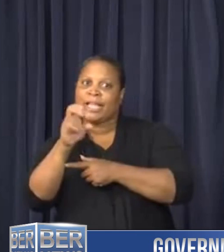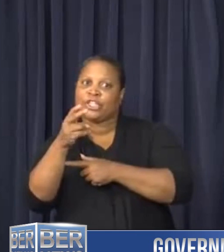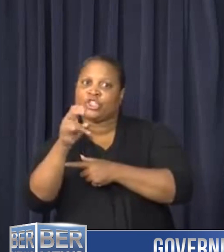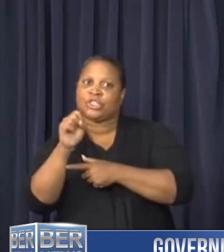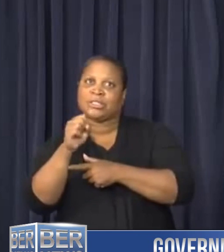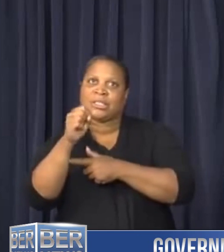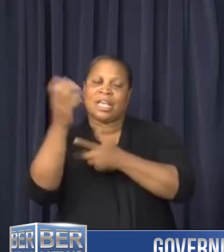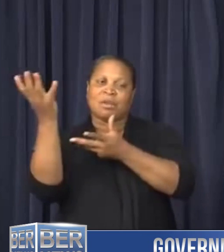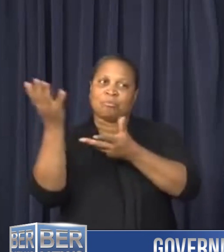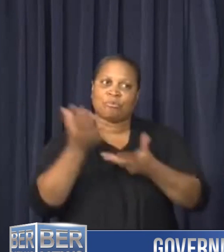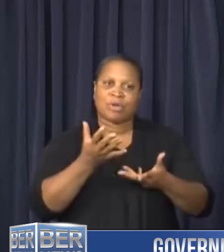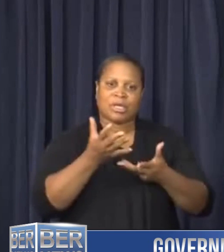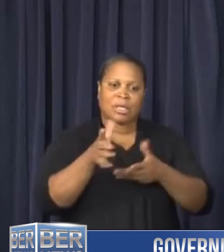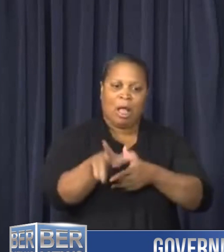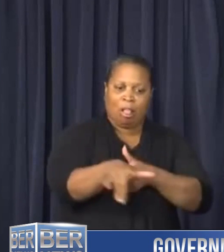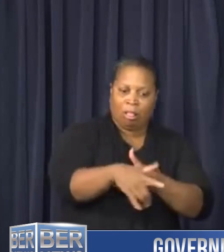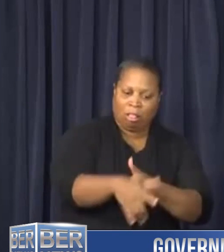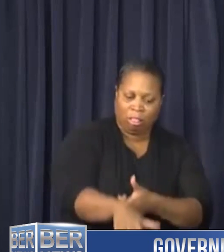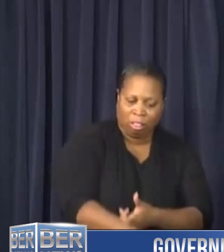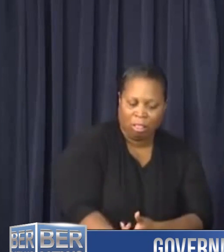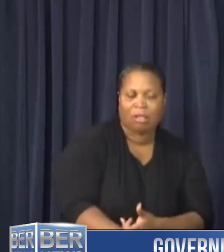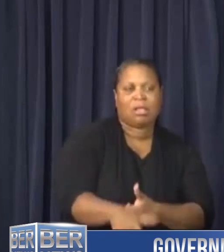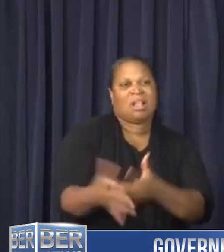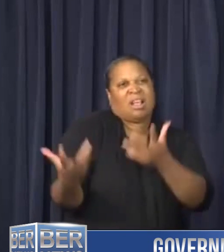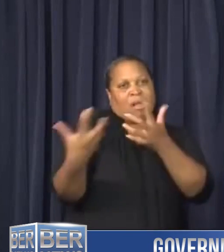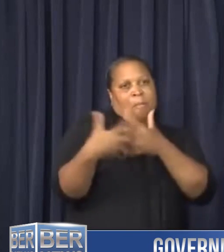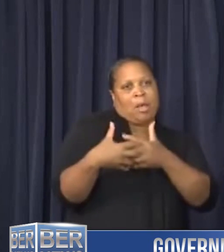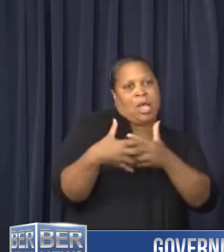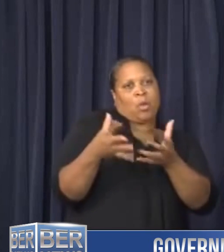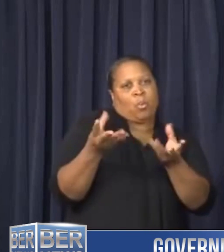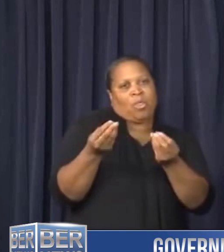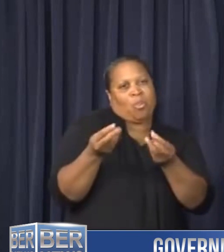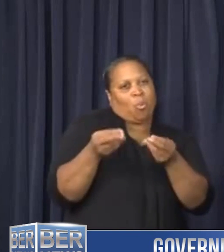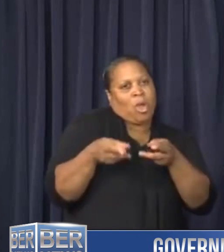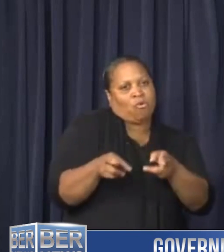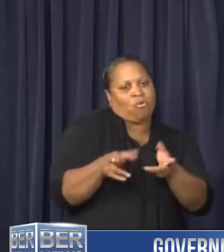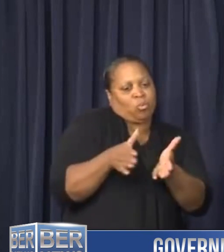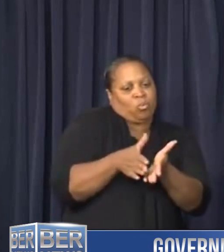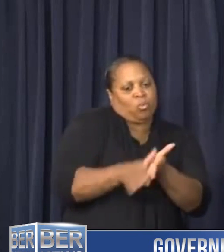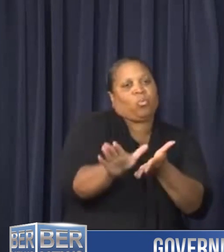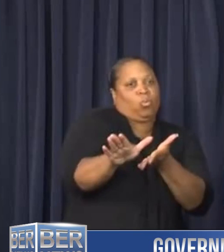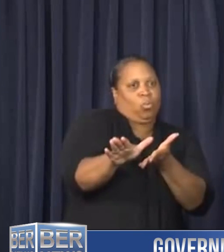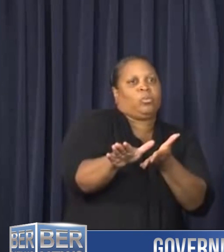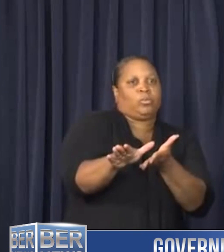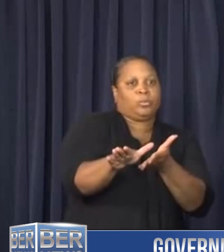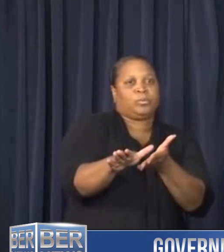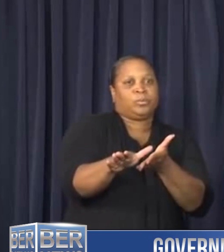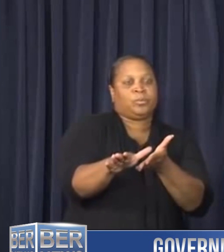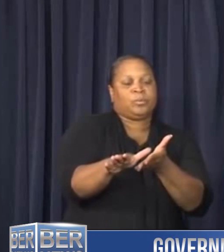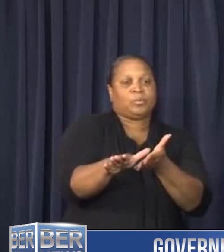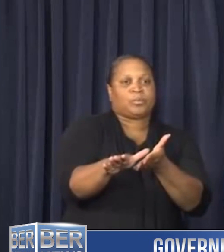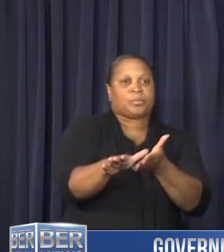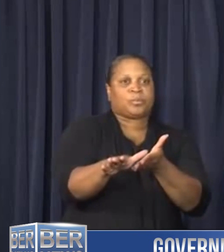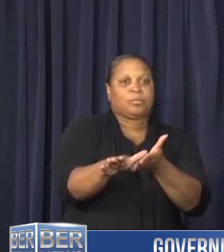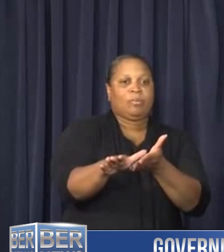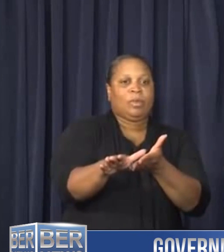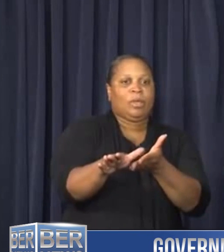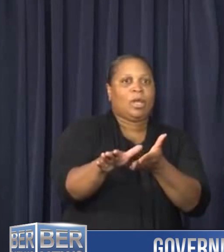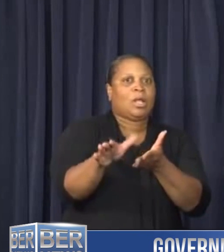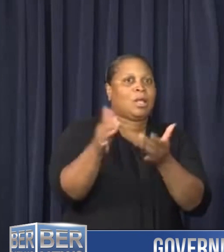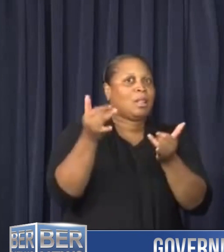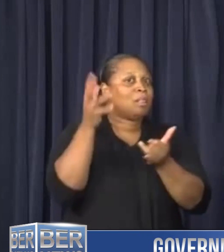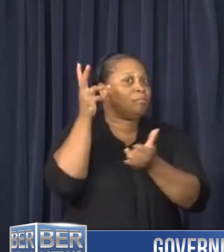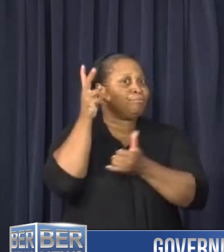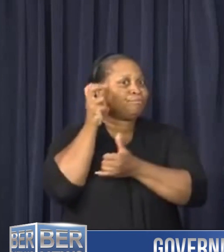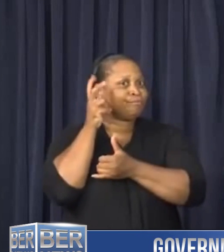dead leaves. This combined with wet roads will leave the roads very slippery. Tune in to